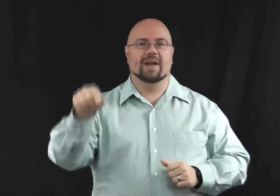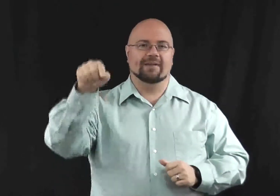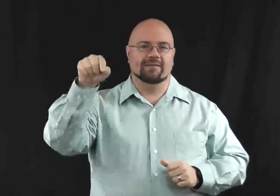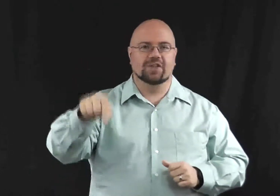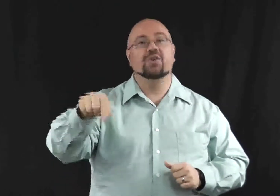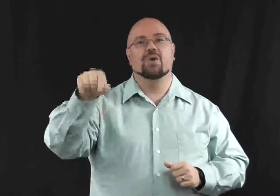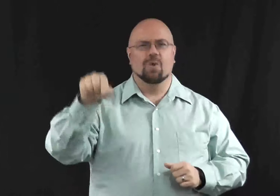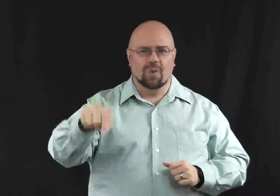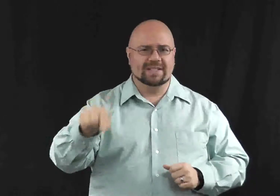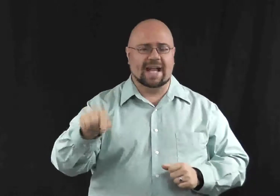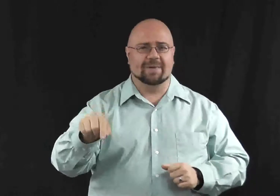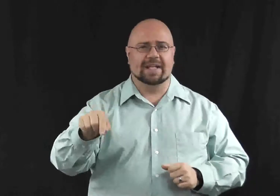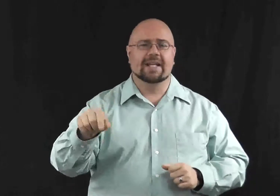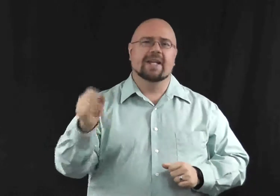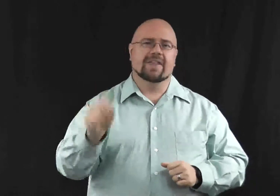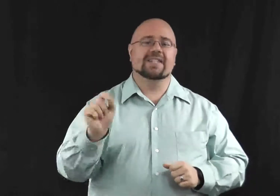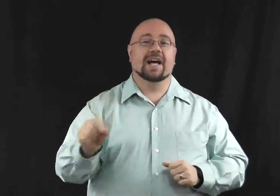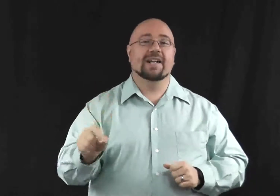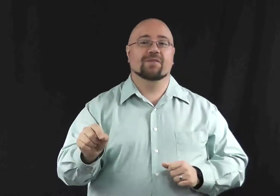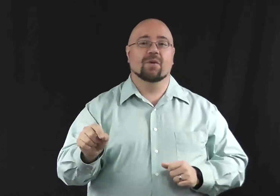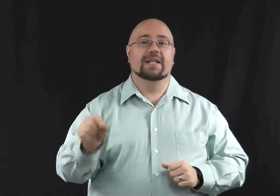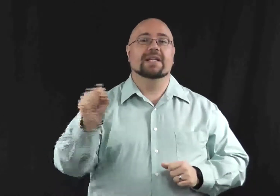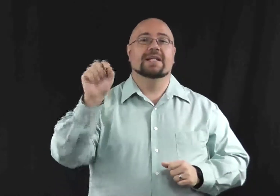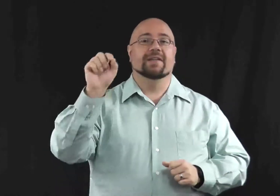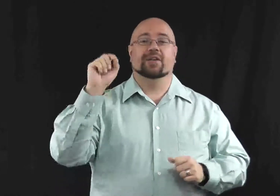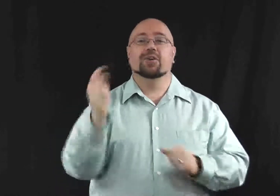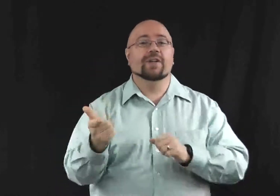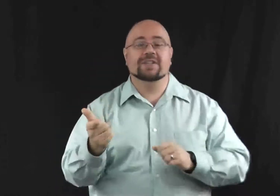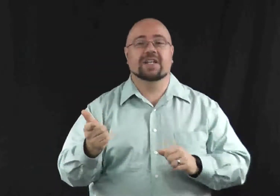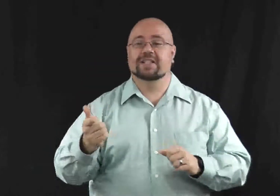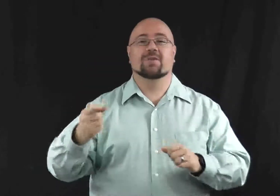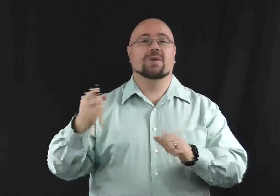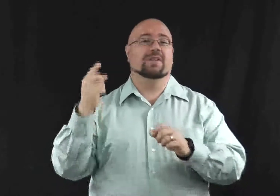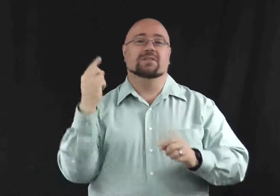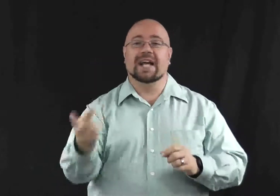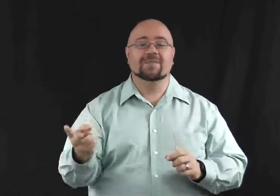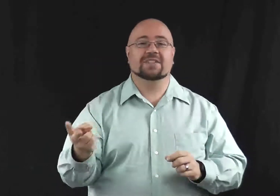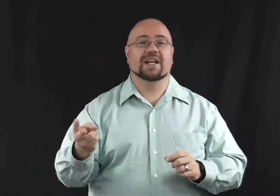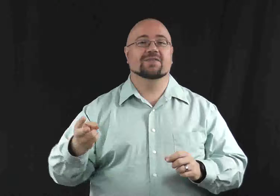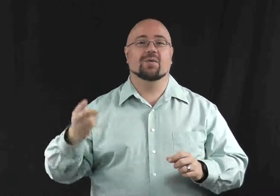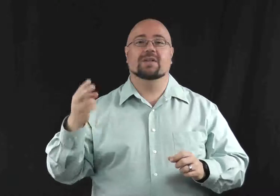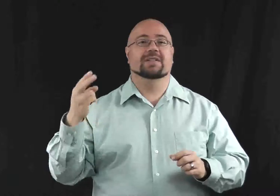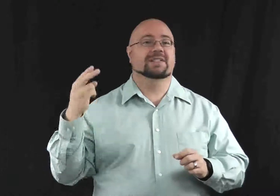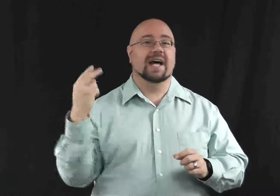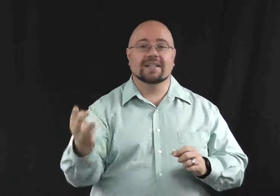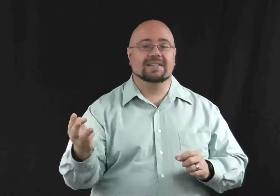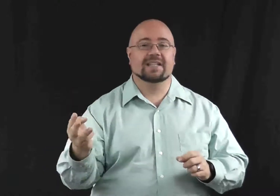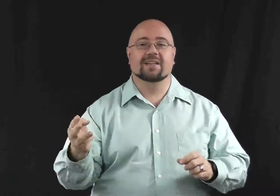view what is happening. They sign for it. The courier signs for it. The lab signs for it. The scientists sign for it.